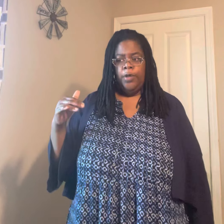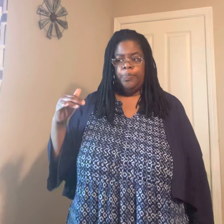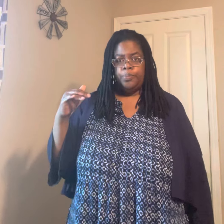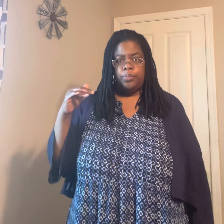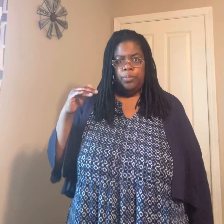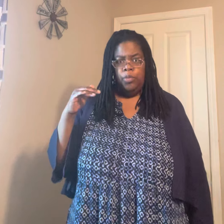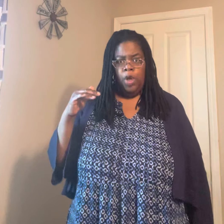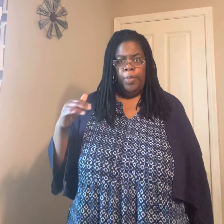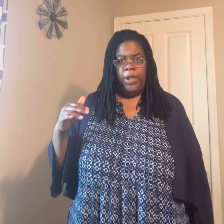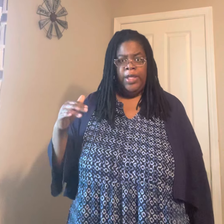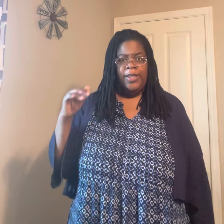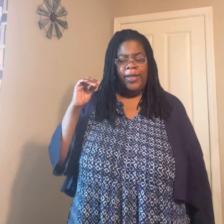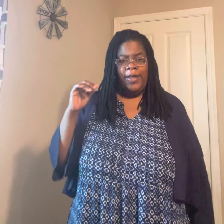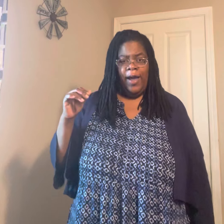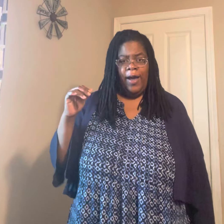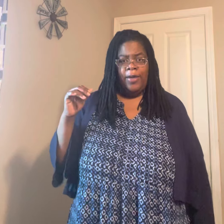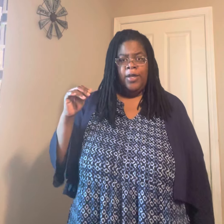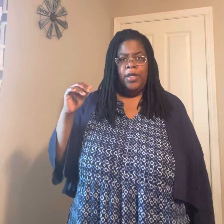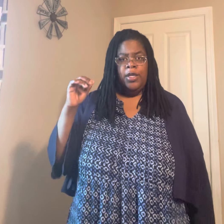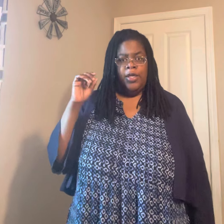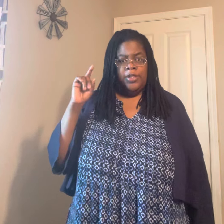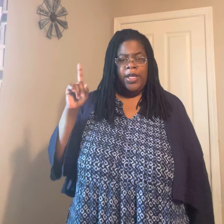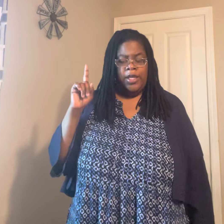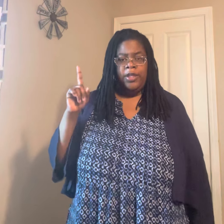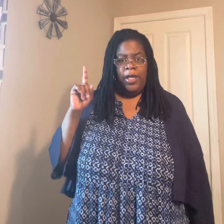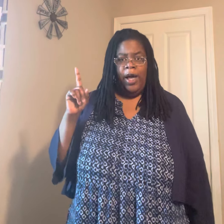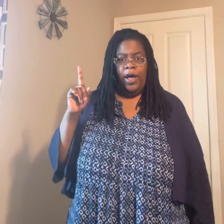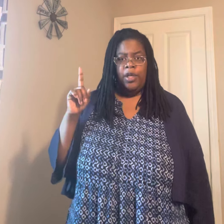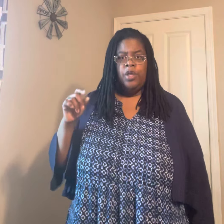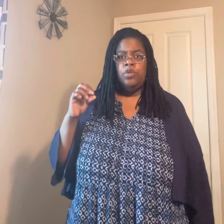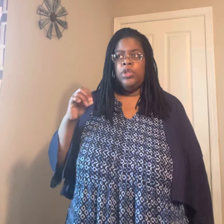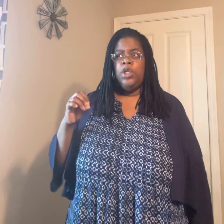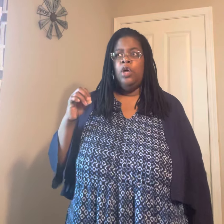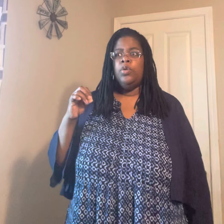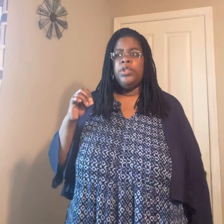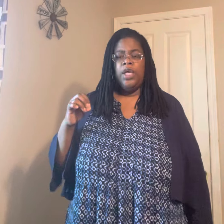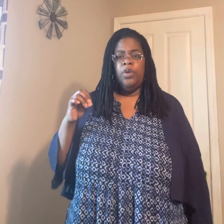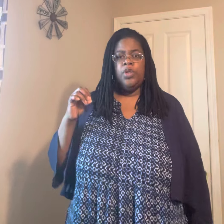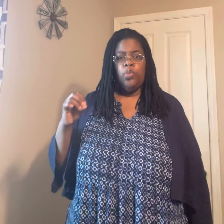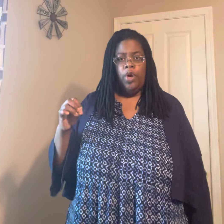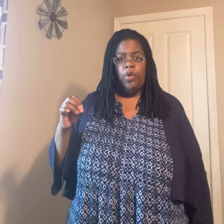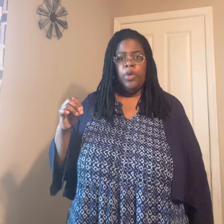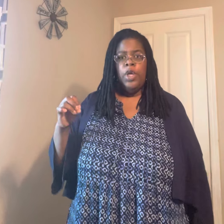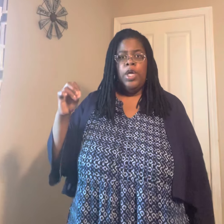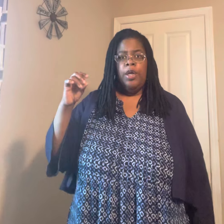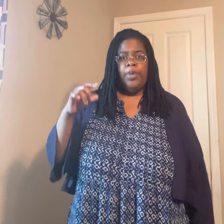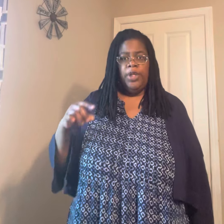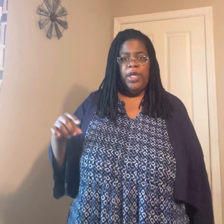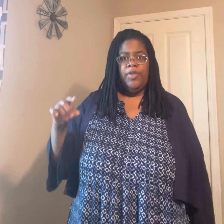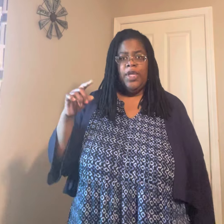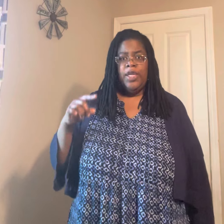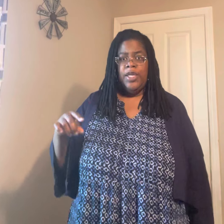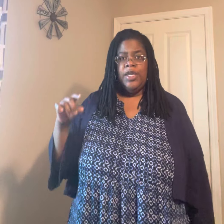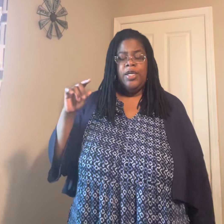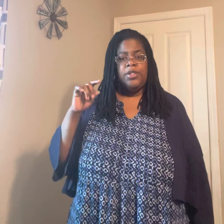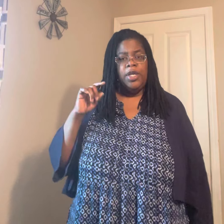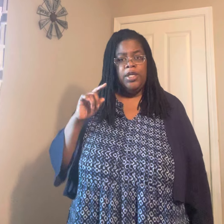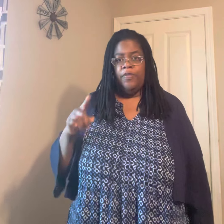believe that God is a good God. You still stand on His Word and believe that He is a good